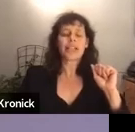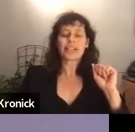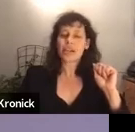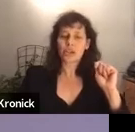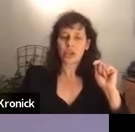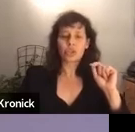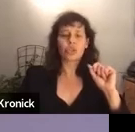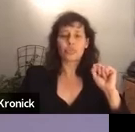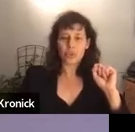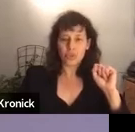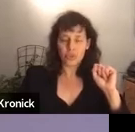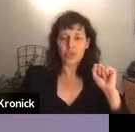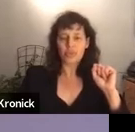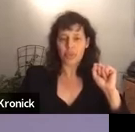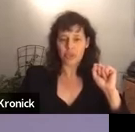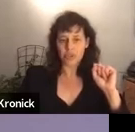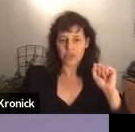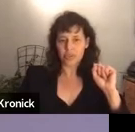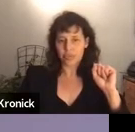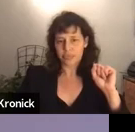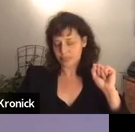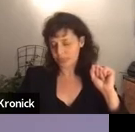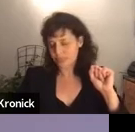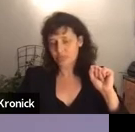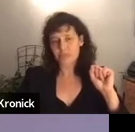and psychological abuse of prisoners.